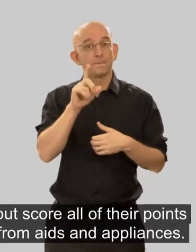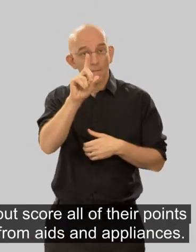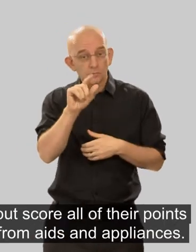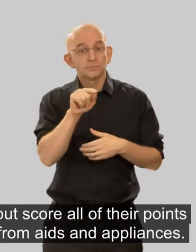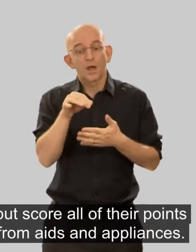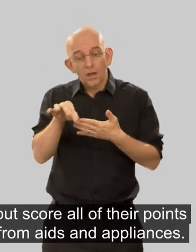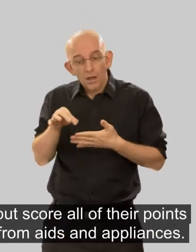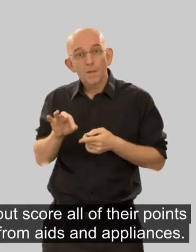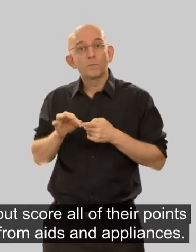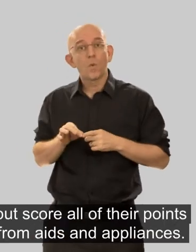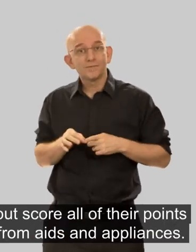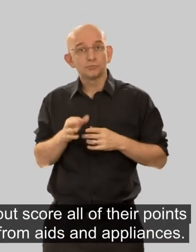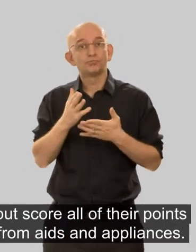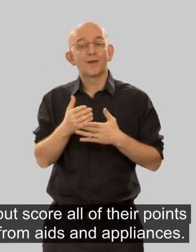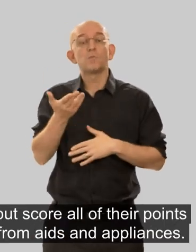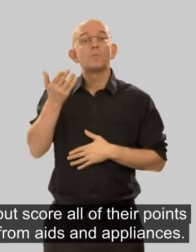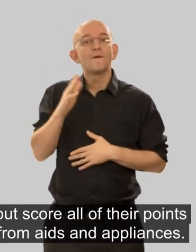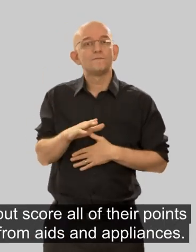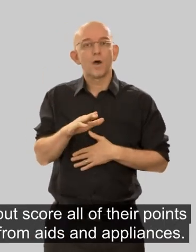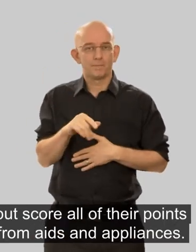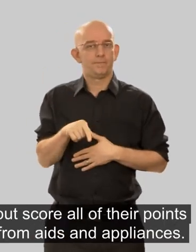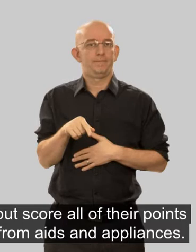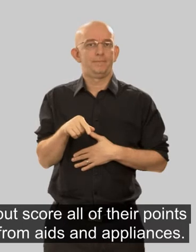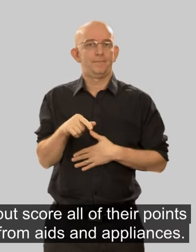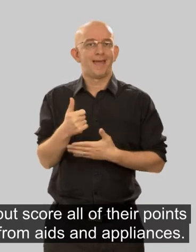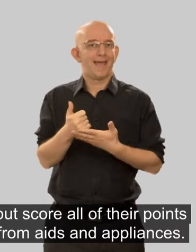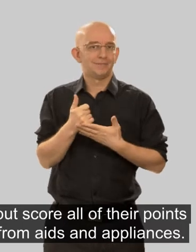but score all of their points from aids and appliances